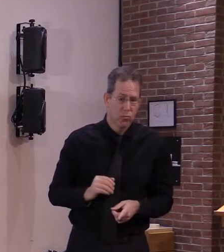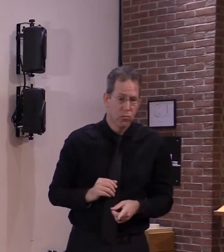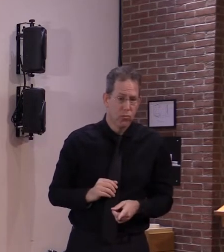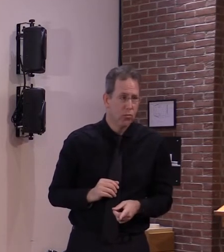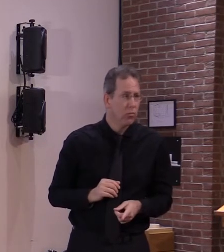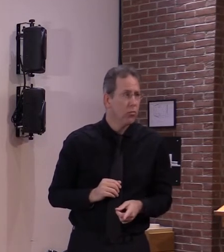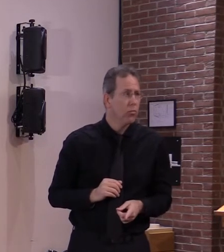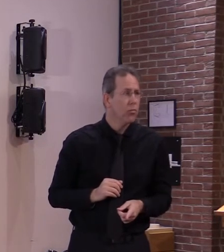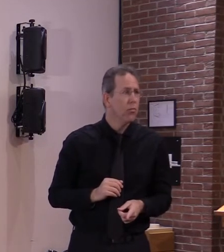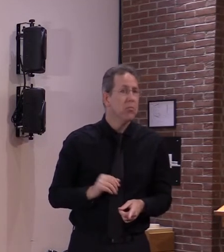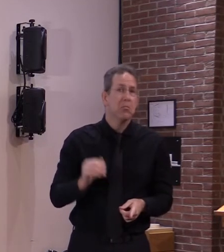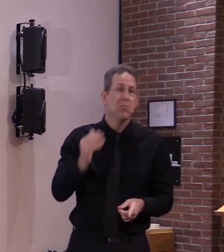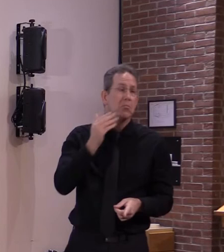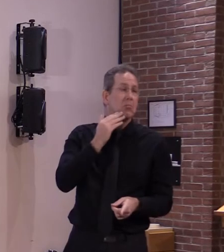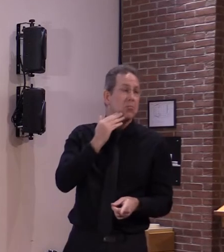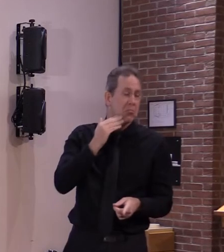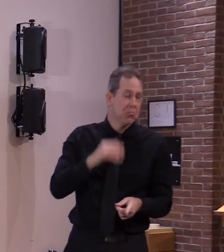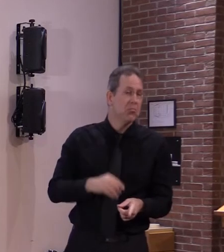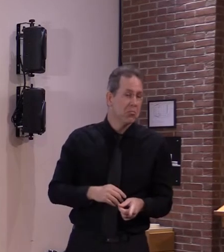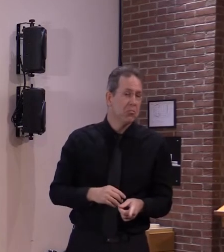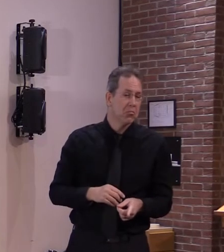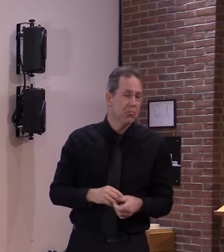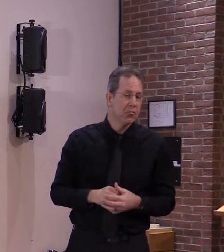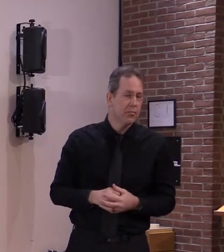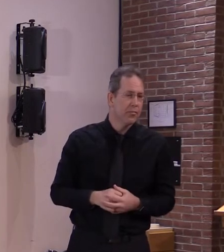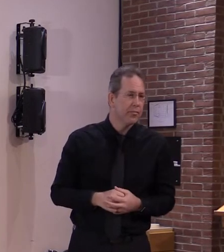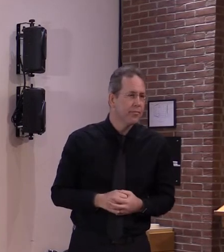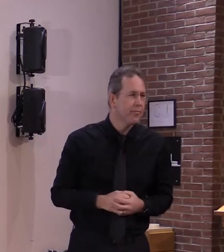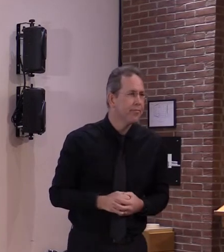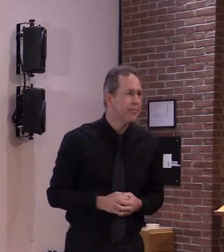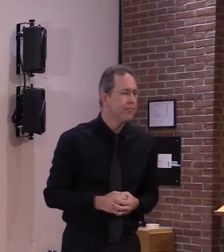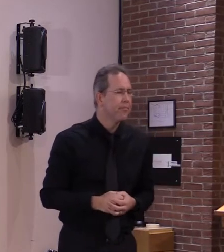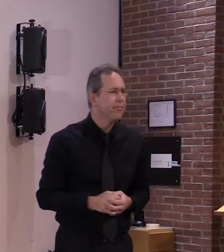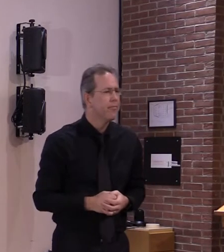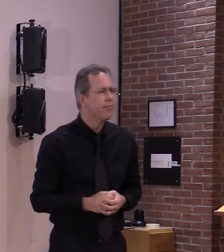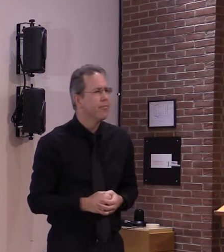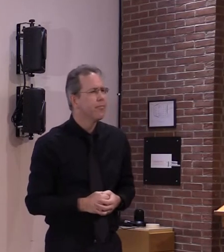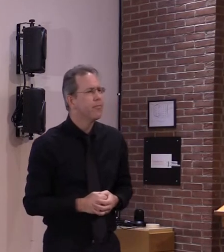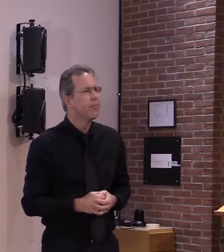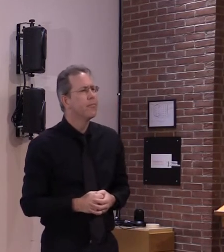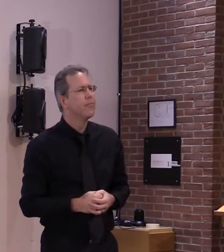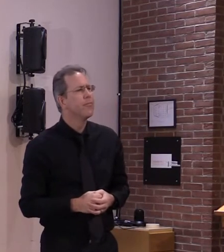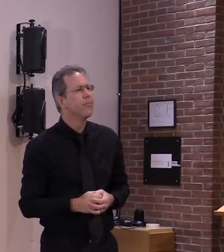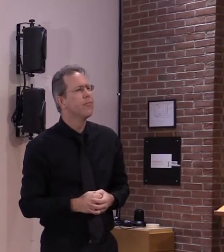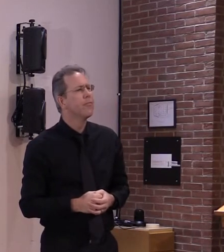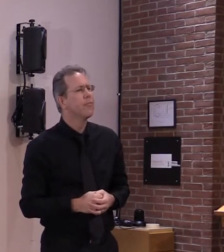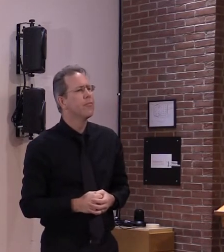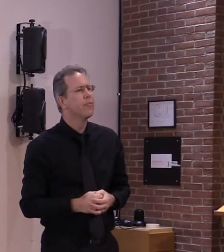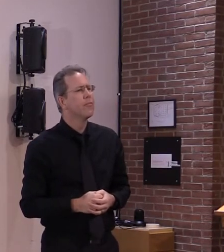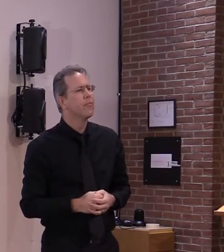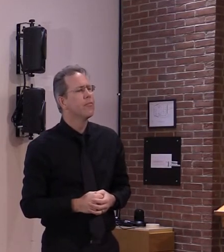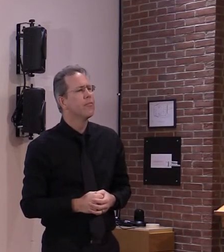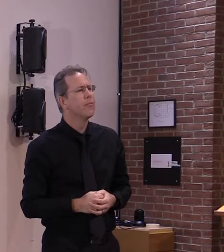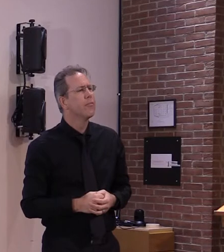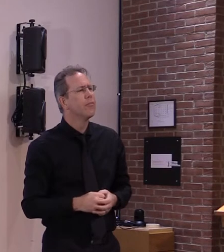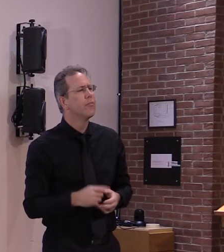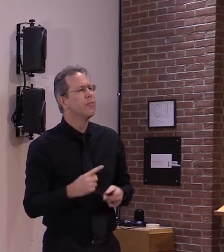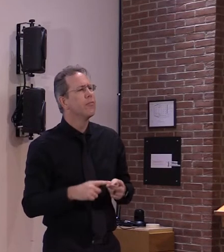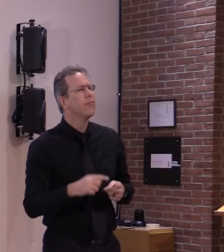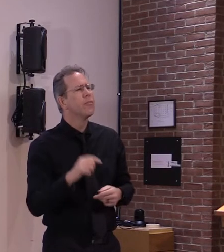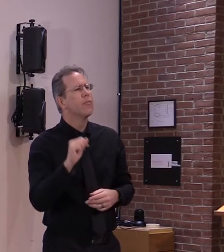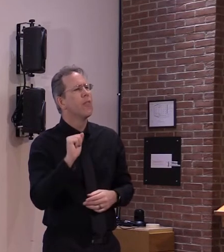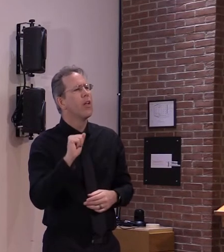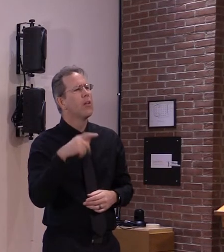thank you thank you that uh that answers close my question thank you tom wilson ap